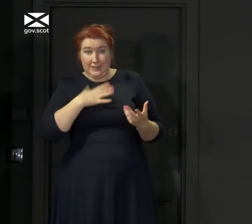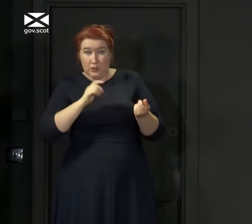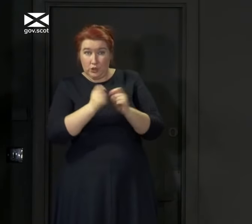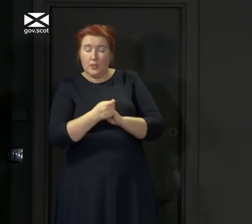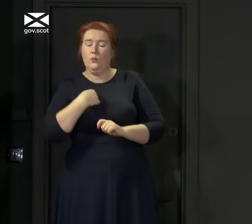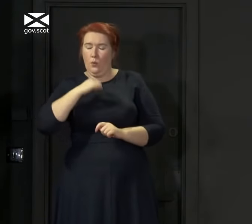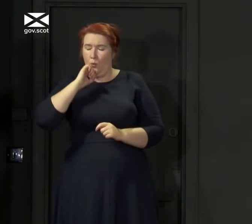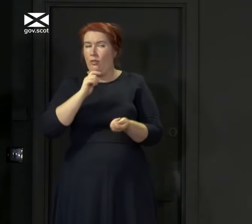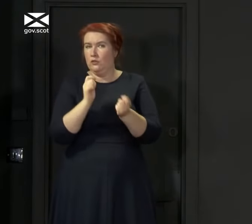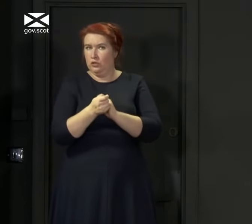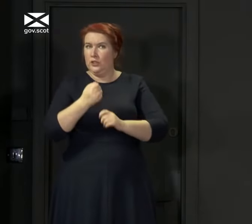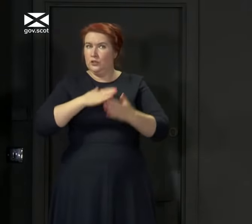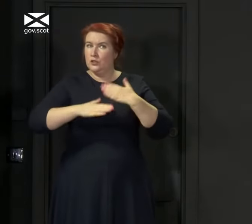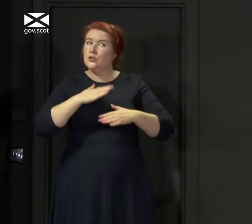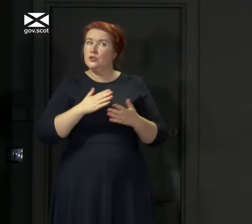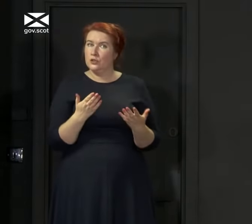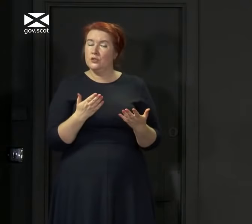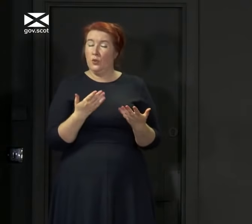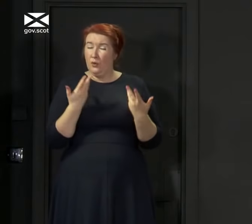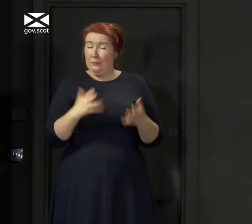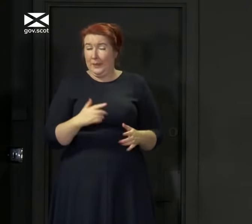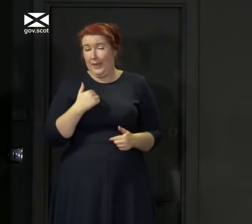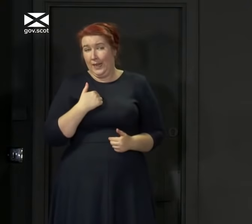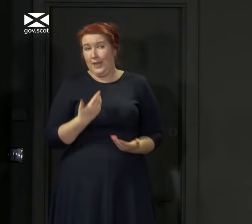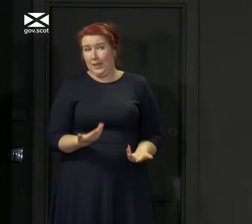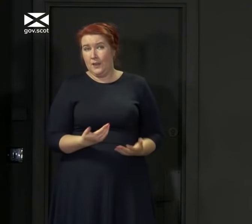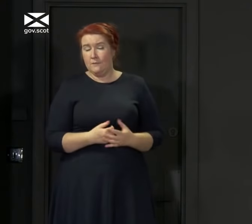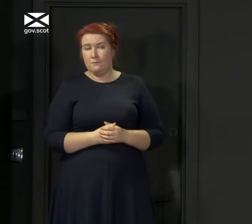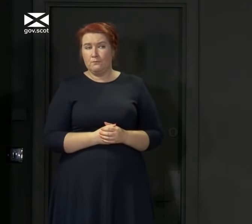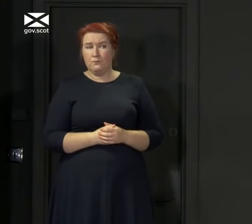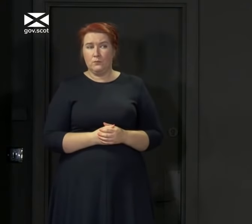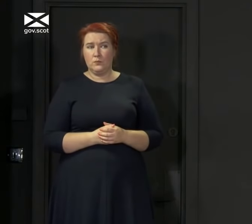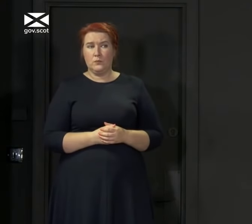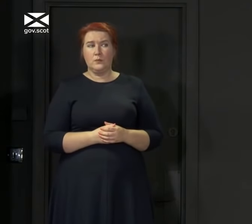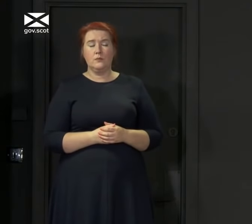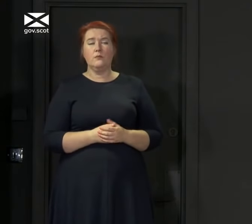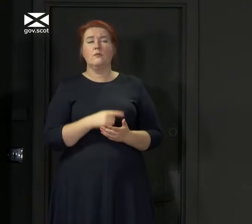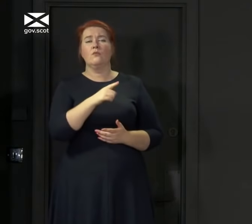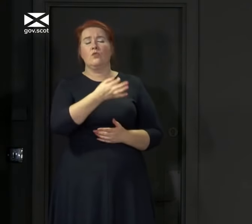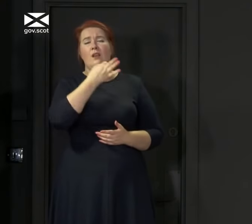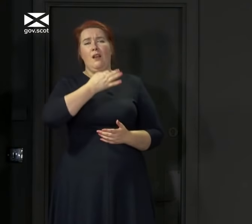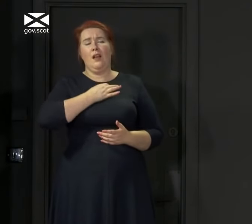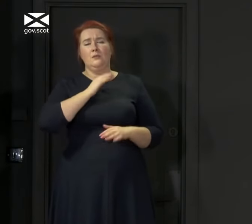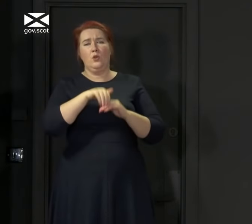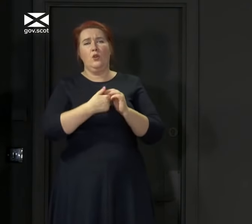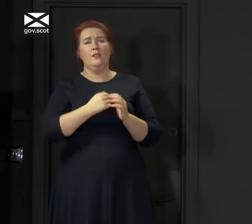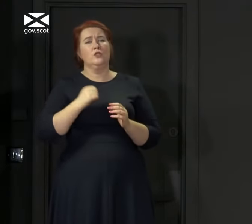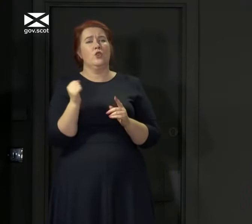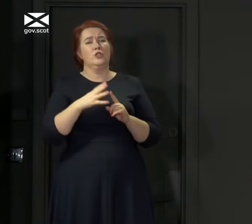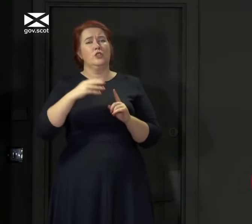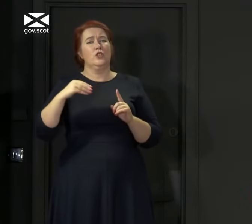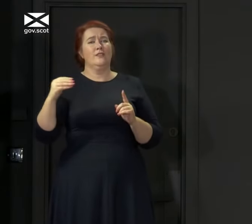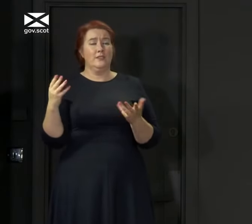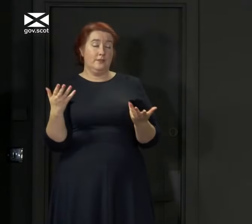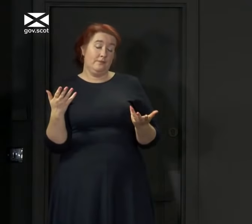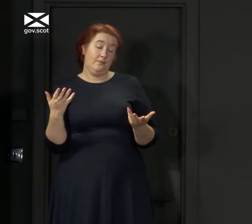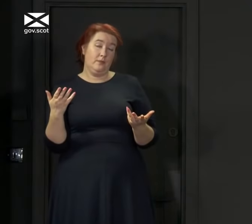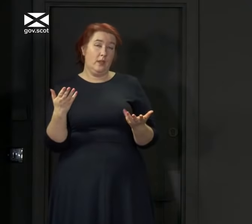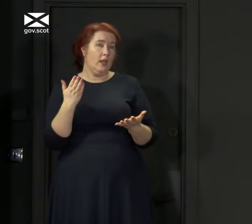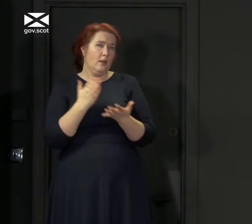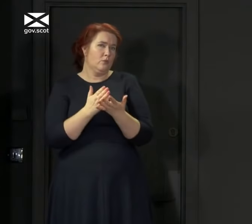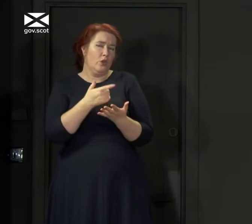to, and we have done that in many respects. And in terms, you've asked me about the Scottish Conservatives in particular, and again, people can